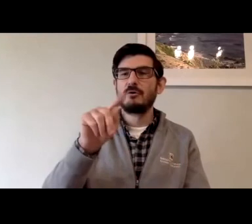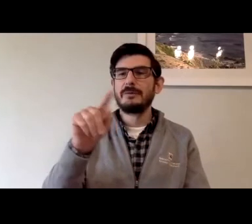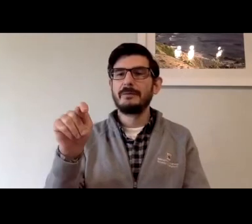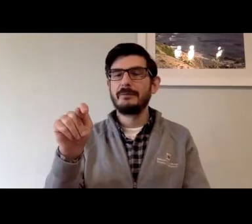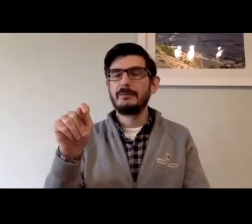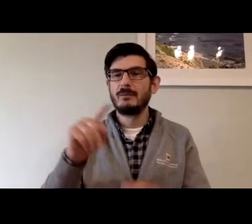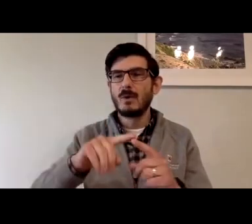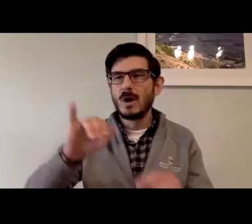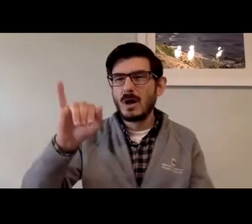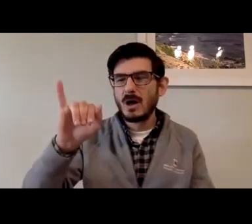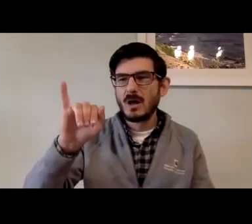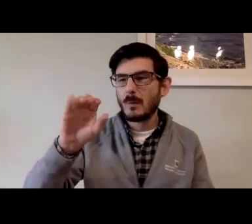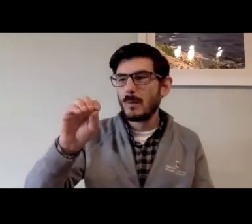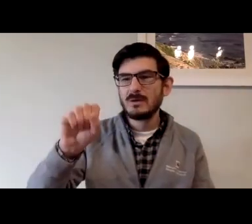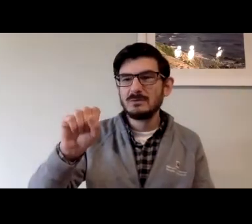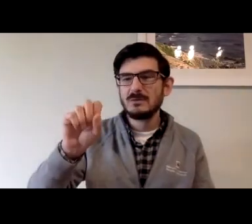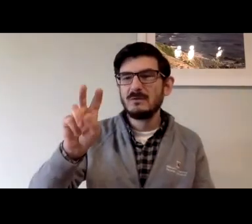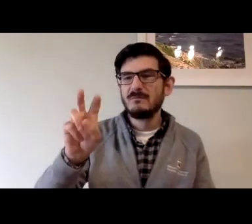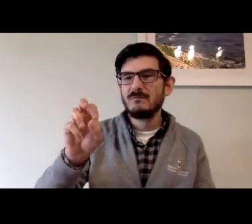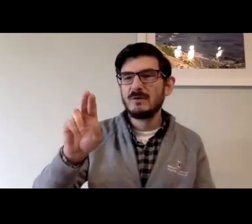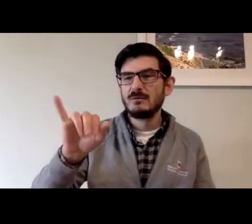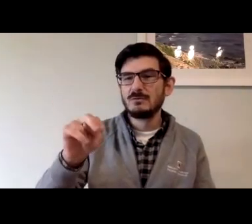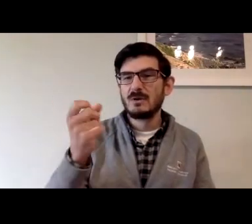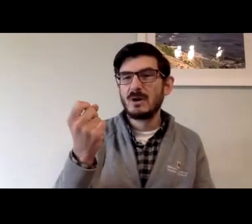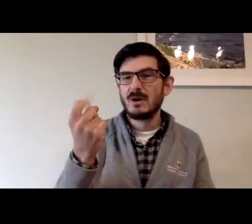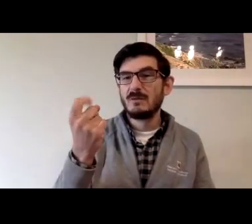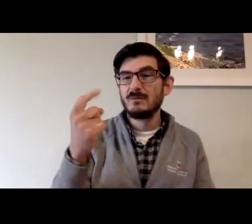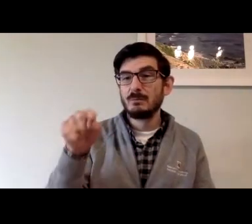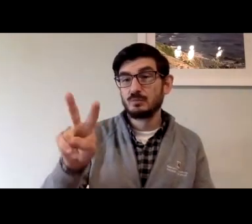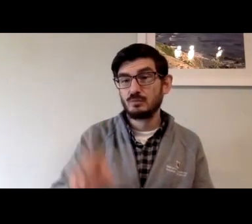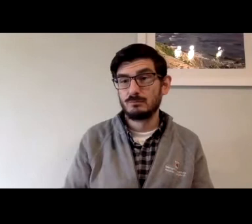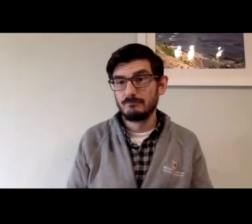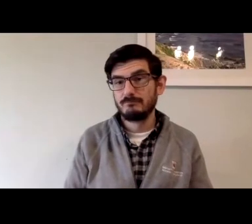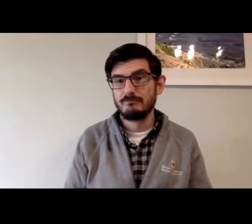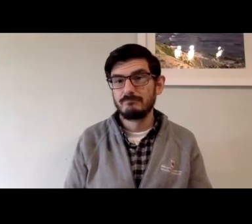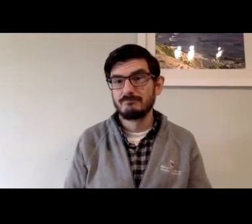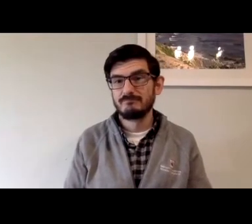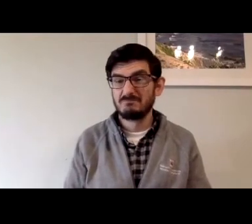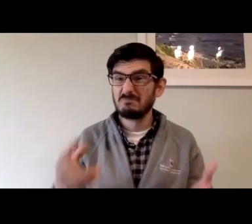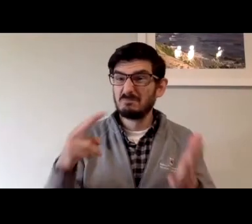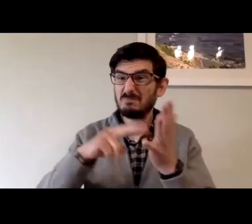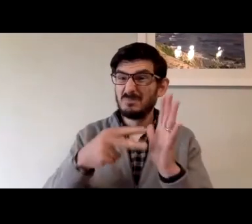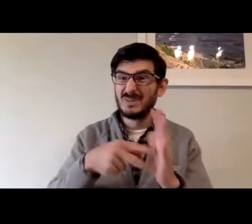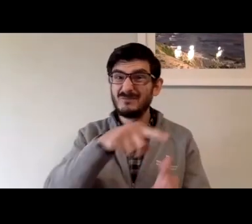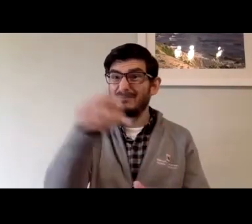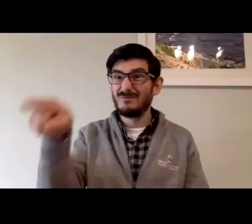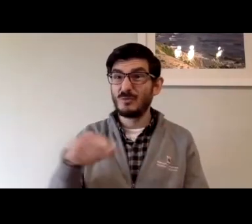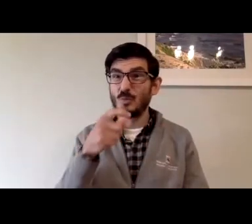to add RTT to iOS 11.2.